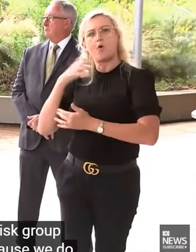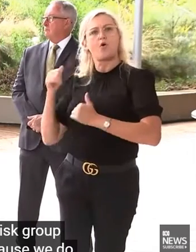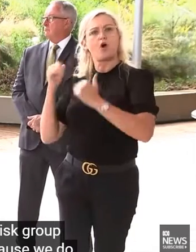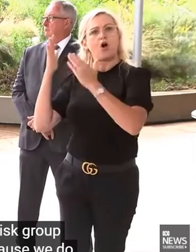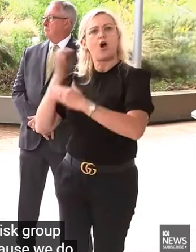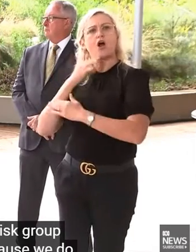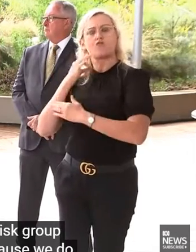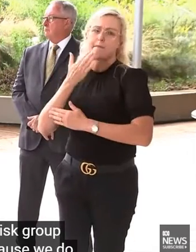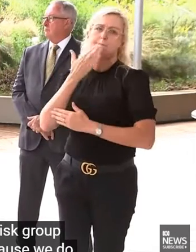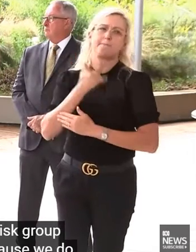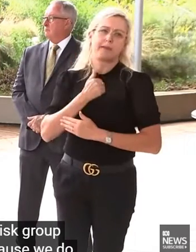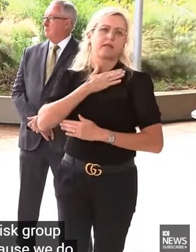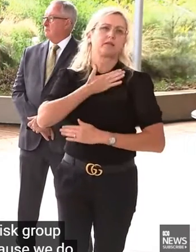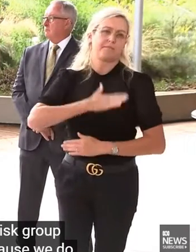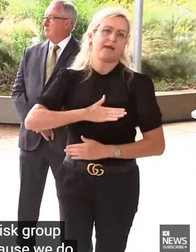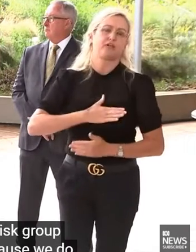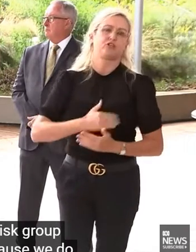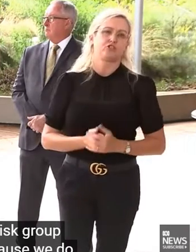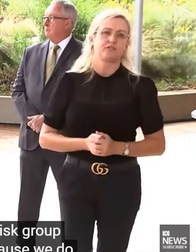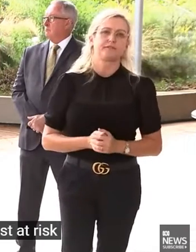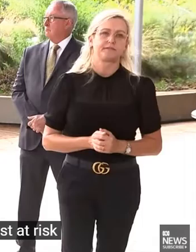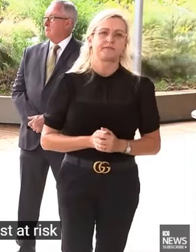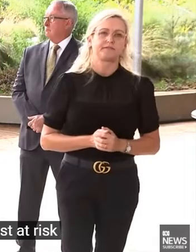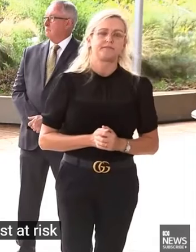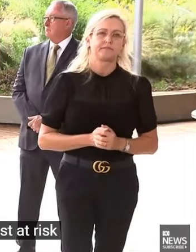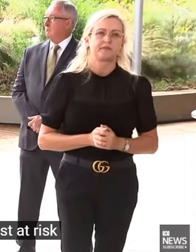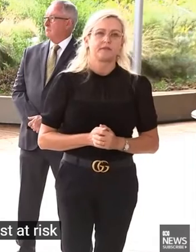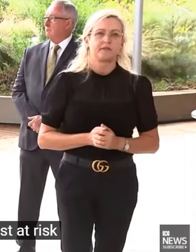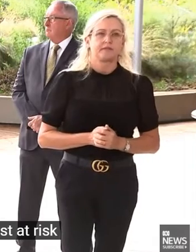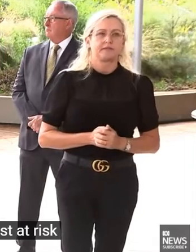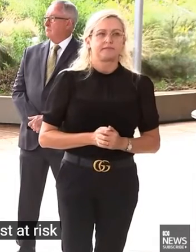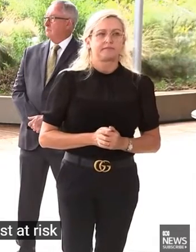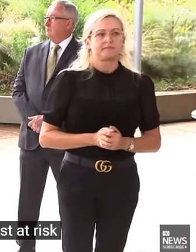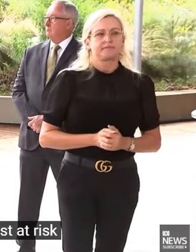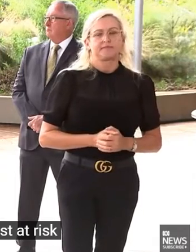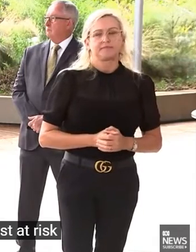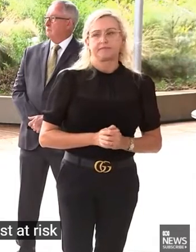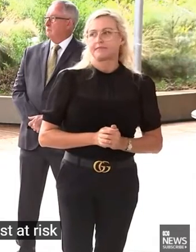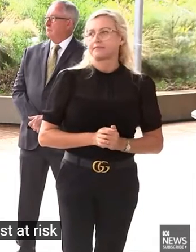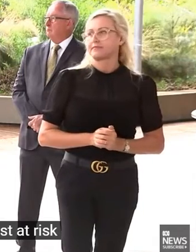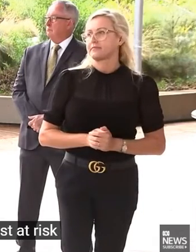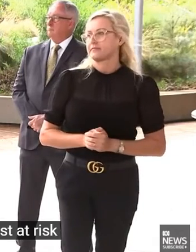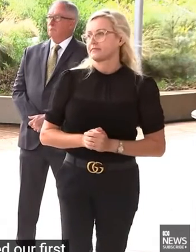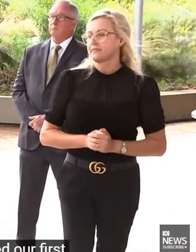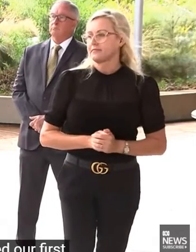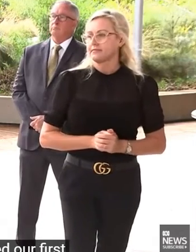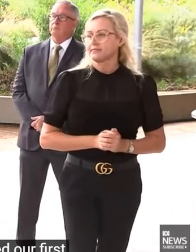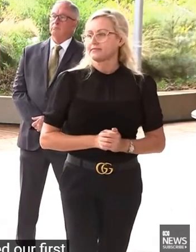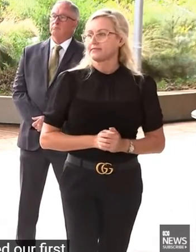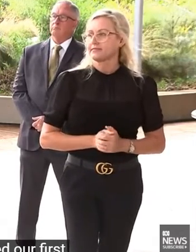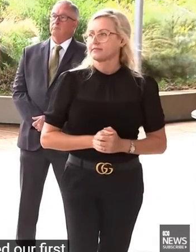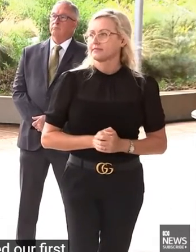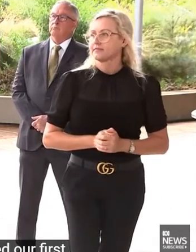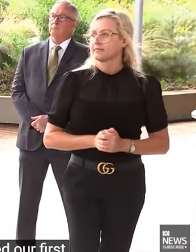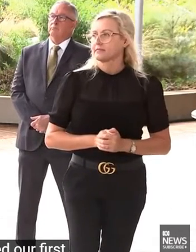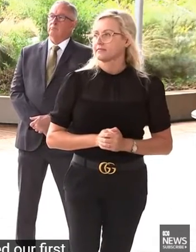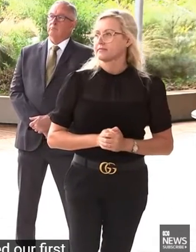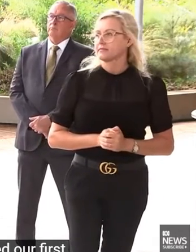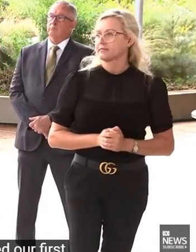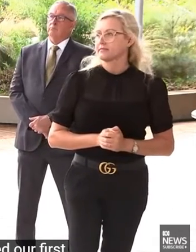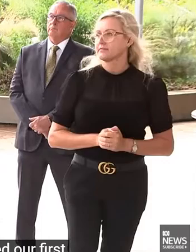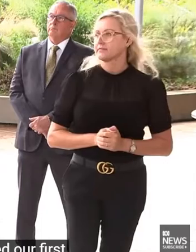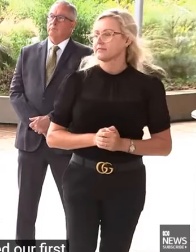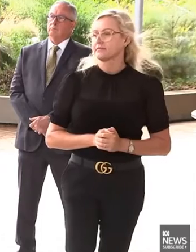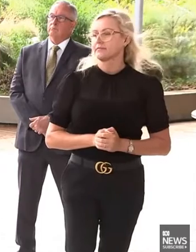most at-risk people vaccinated and boosted first. Is there a directive at the moment on how long someone should wait